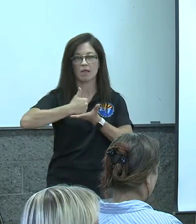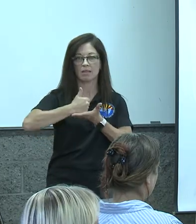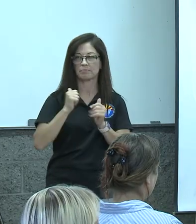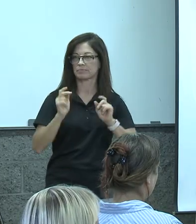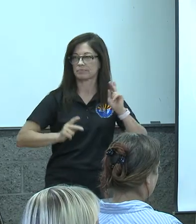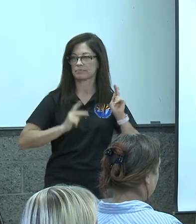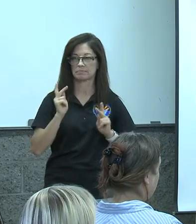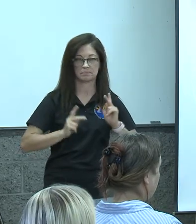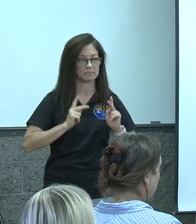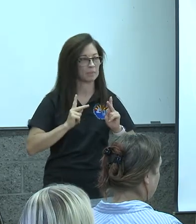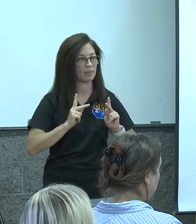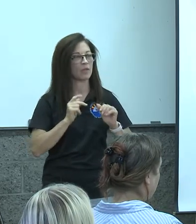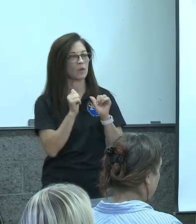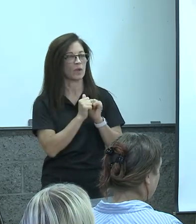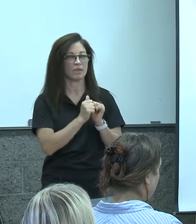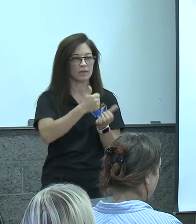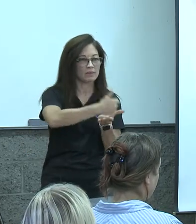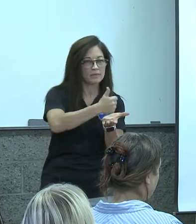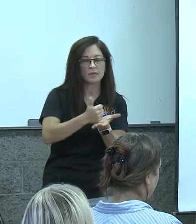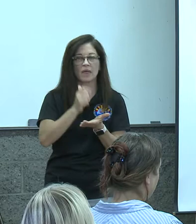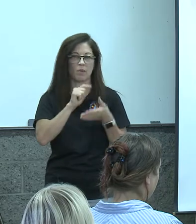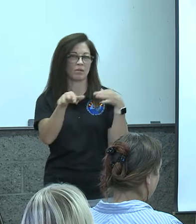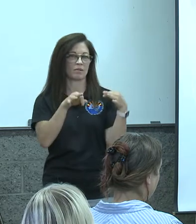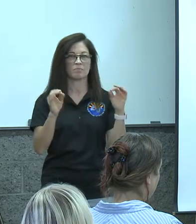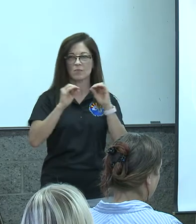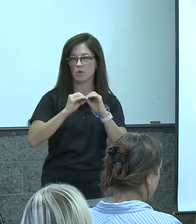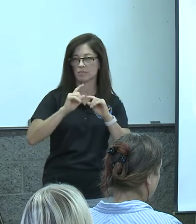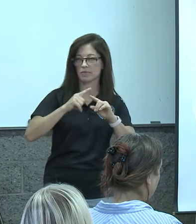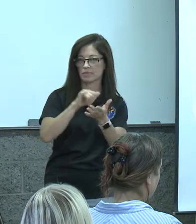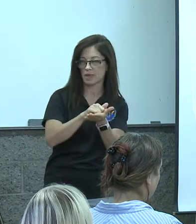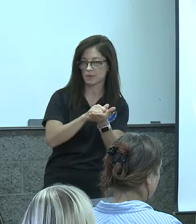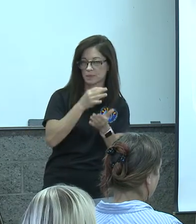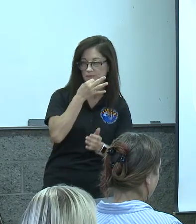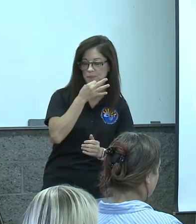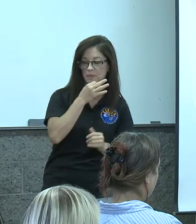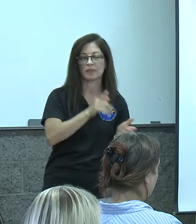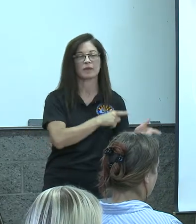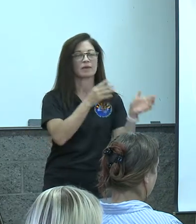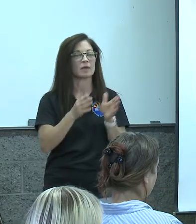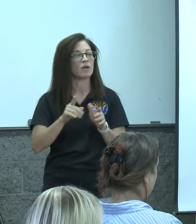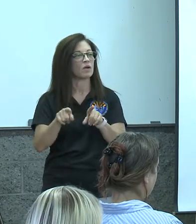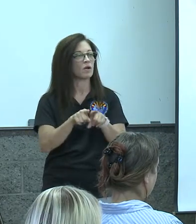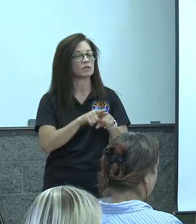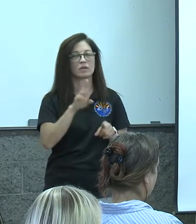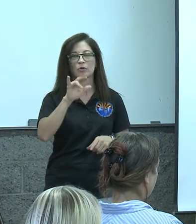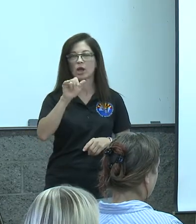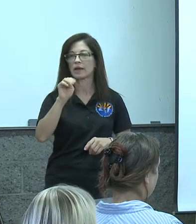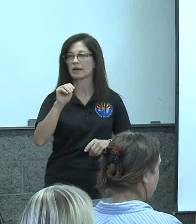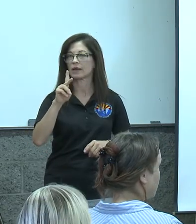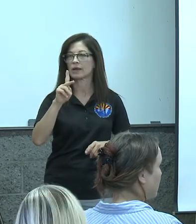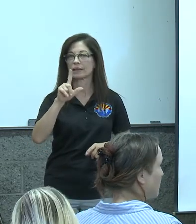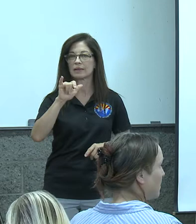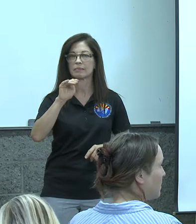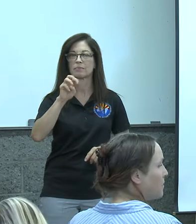individual assistance they'll tell you a little bit more about that and um and then we also have uh brian klamasky